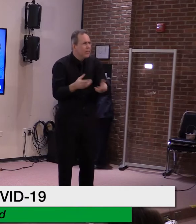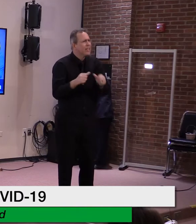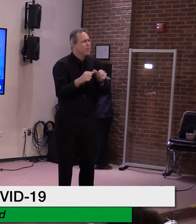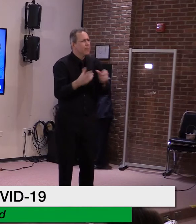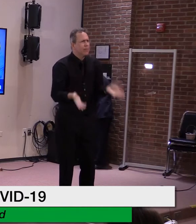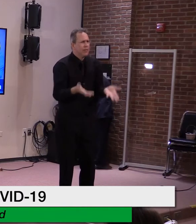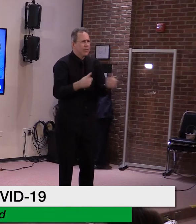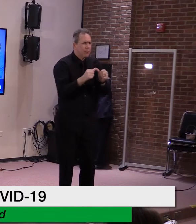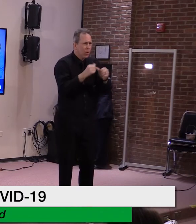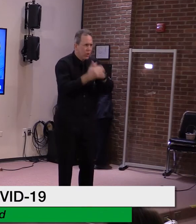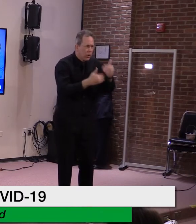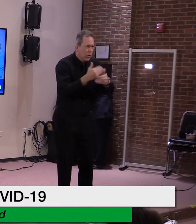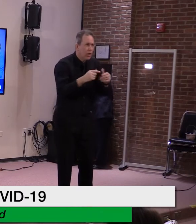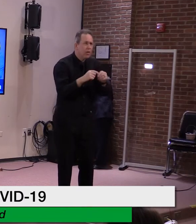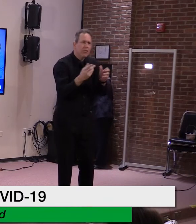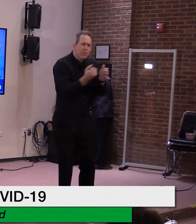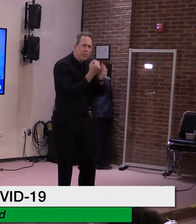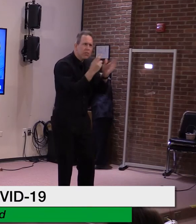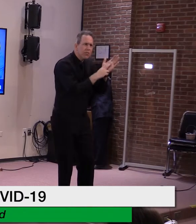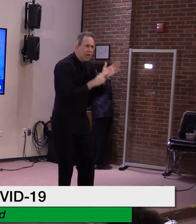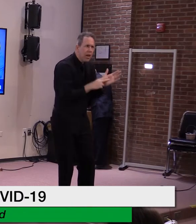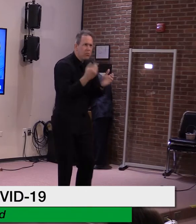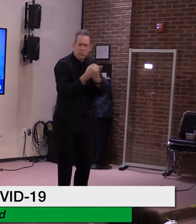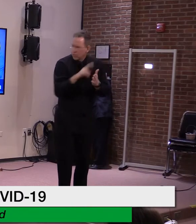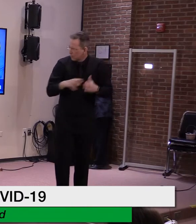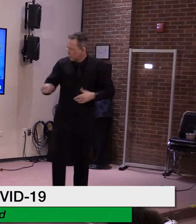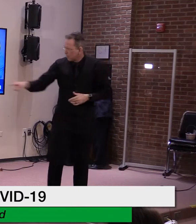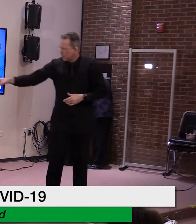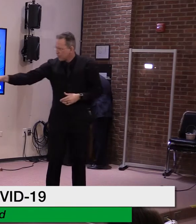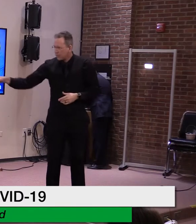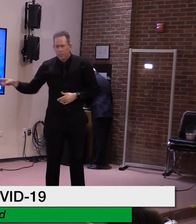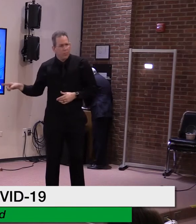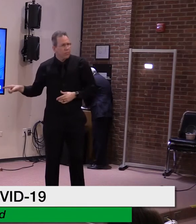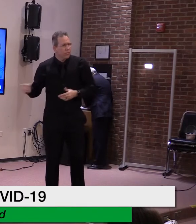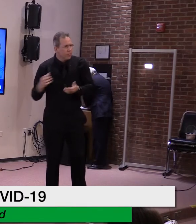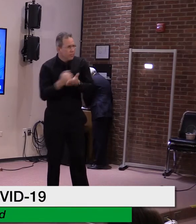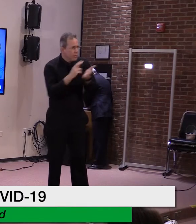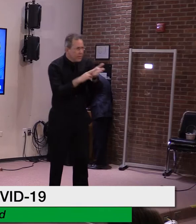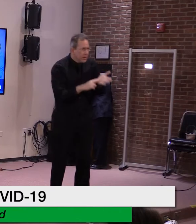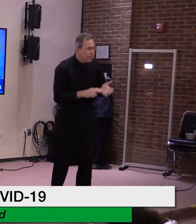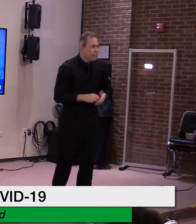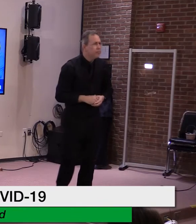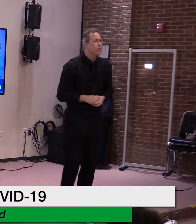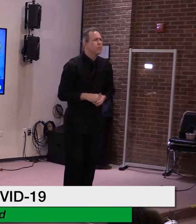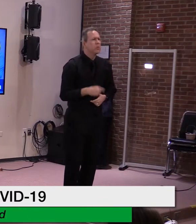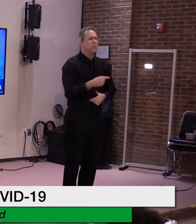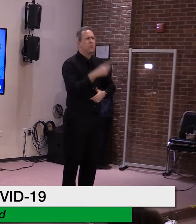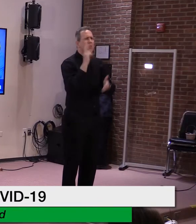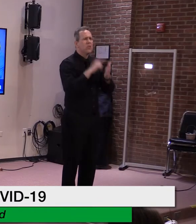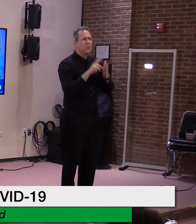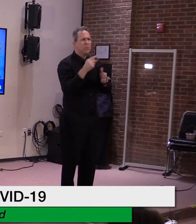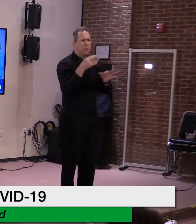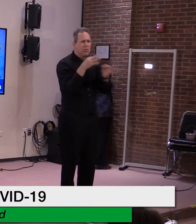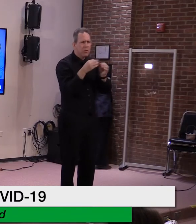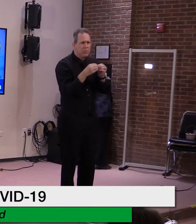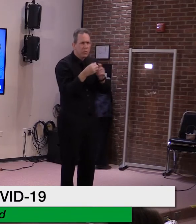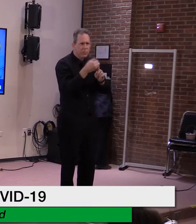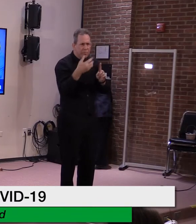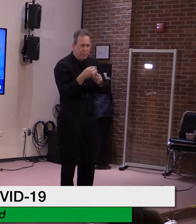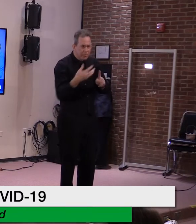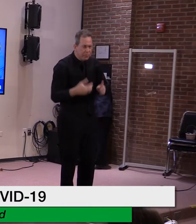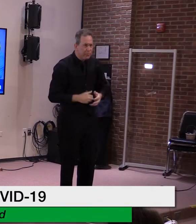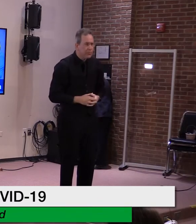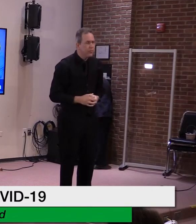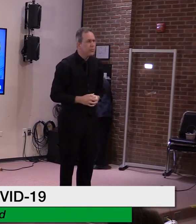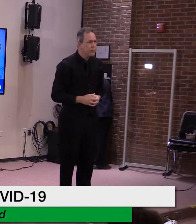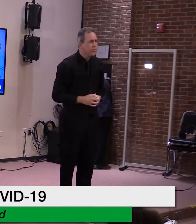when it's your turn. Secretary Smith will have more on vaccines in a few minutes. Next, as you may have seen